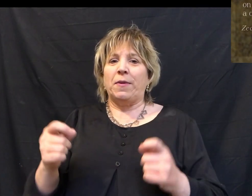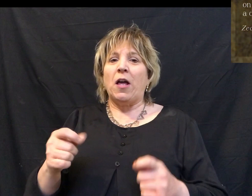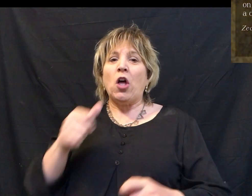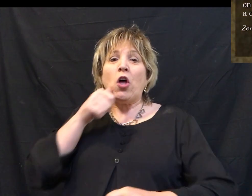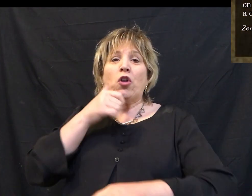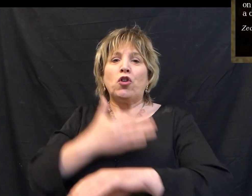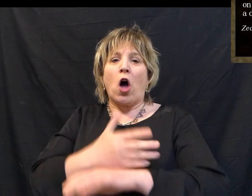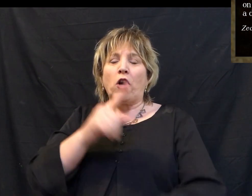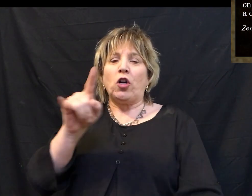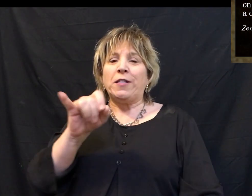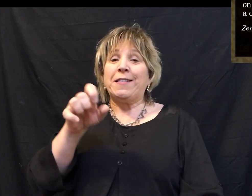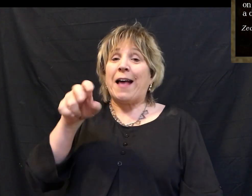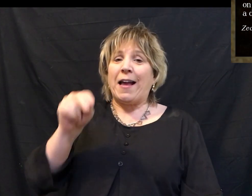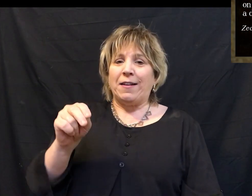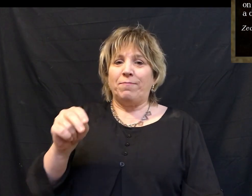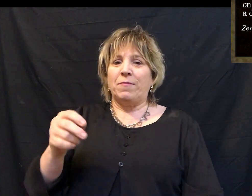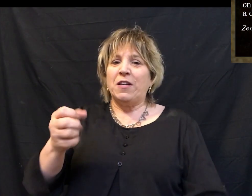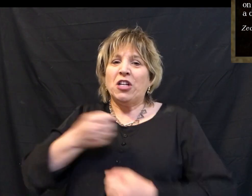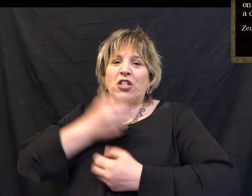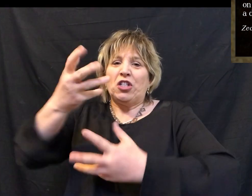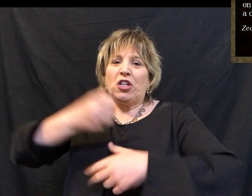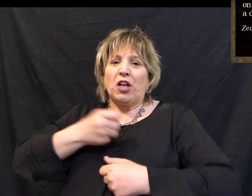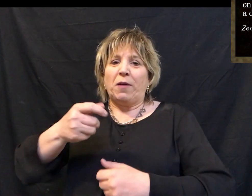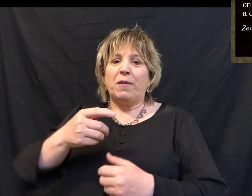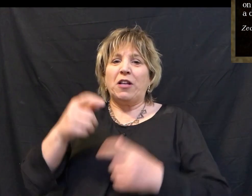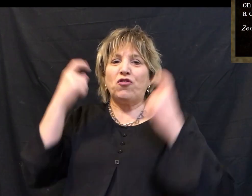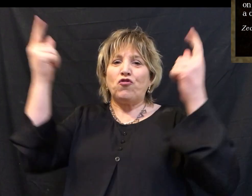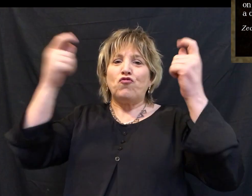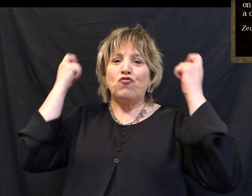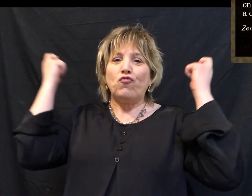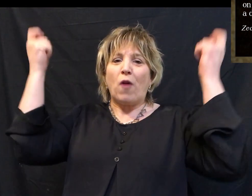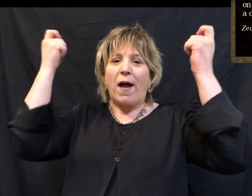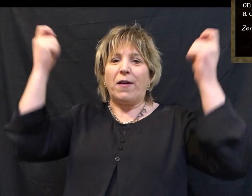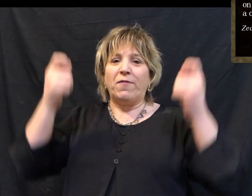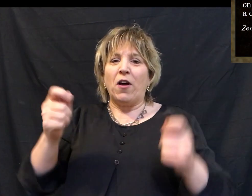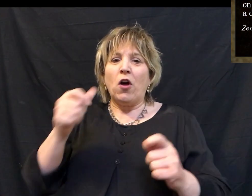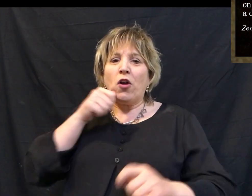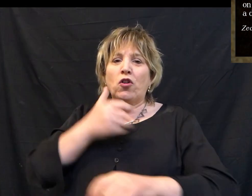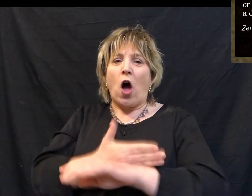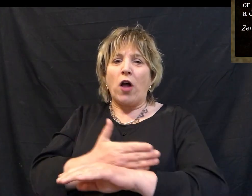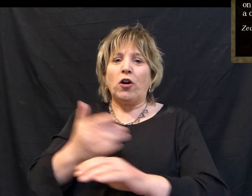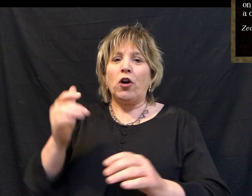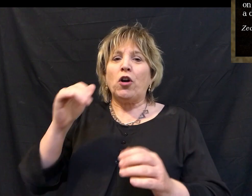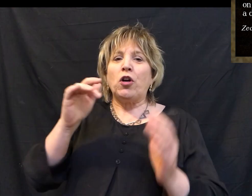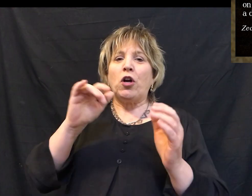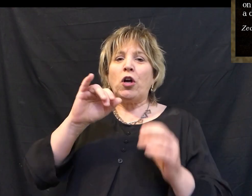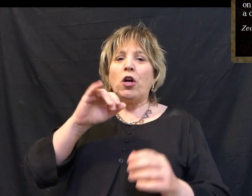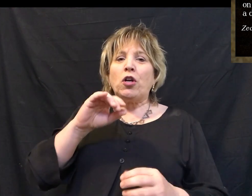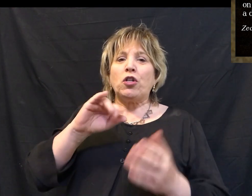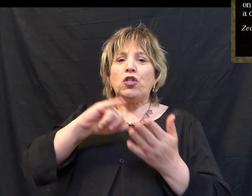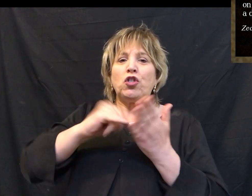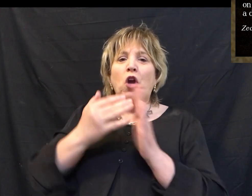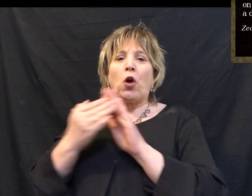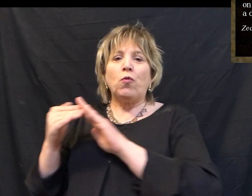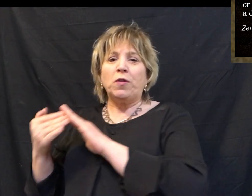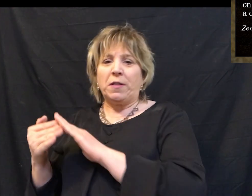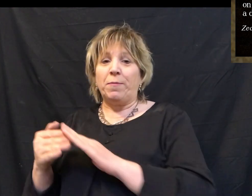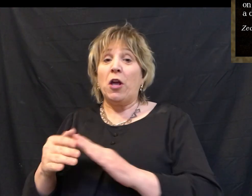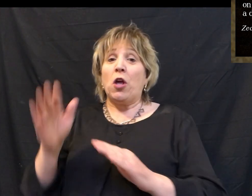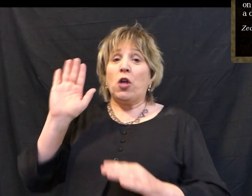greatly, daughter Zion. Shout in triumph, daughter Jerusalem. Look, your king is coming to